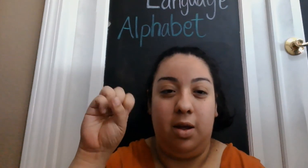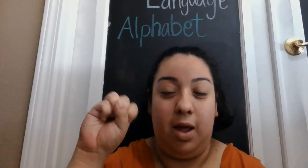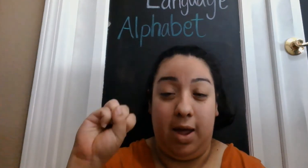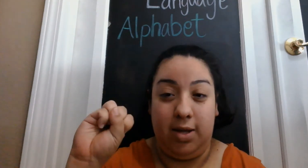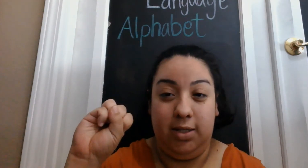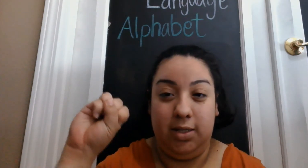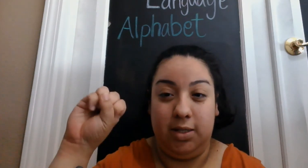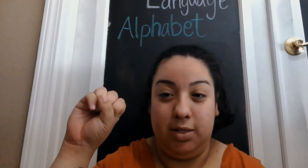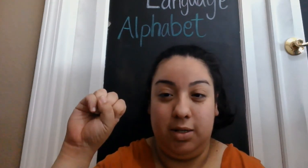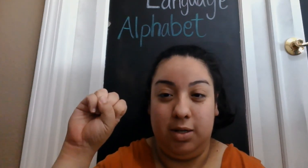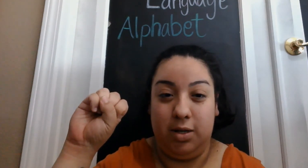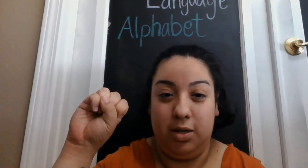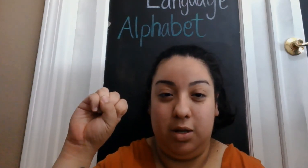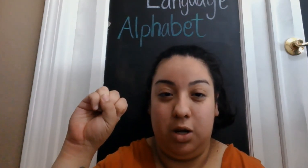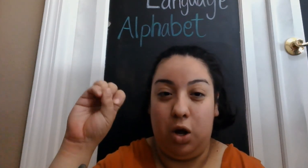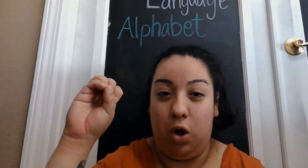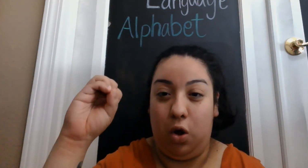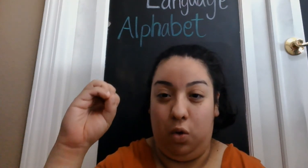S, O,